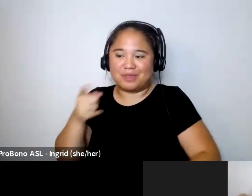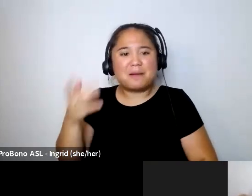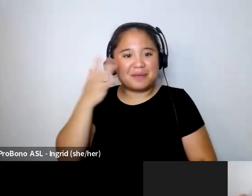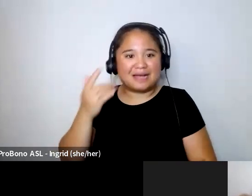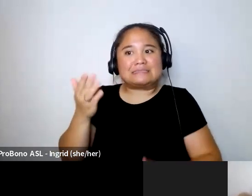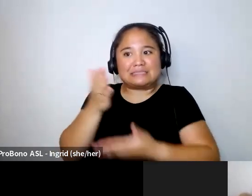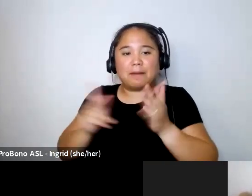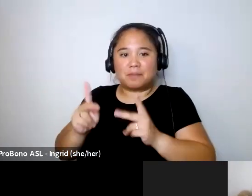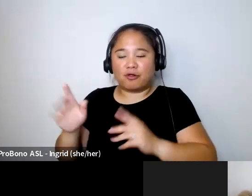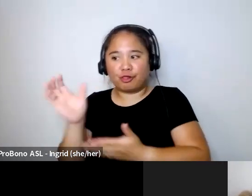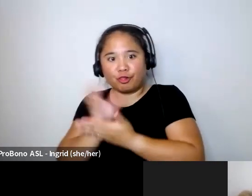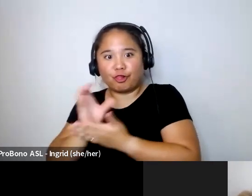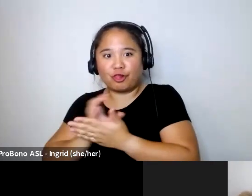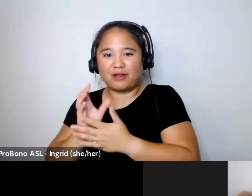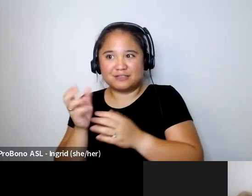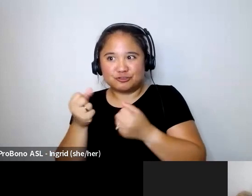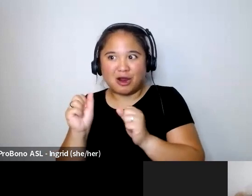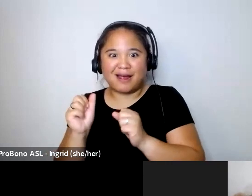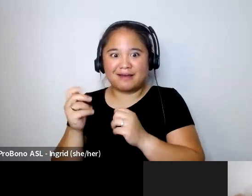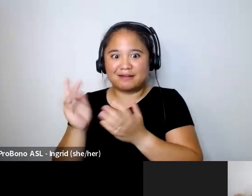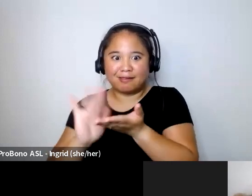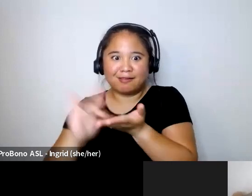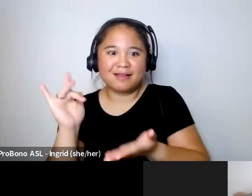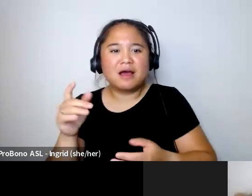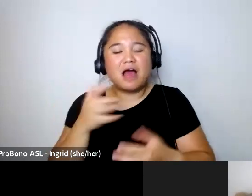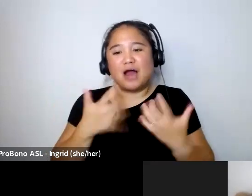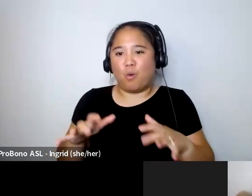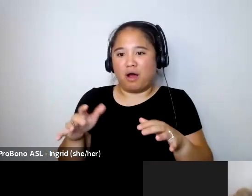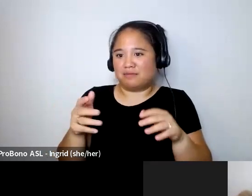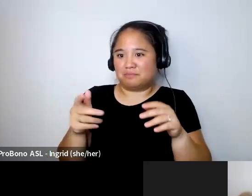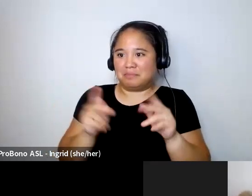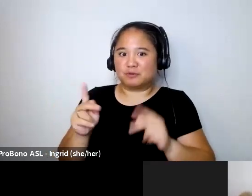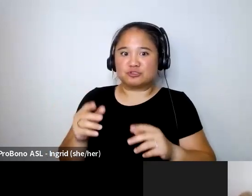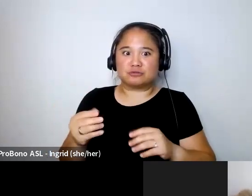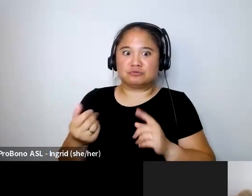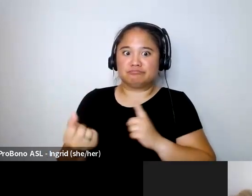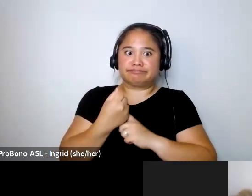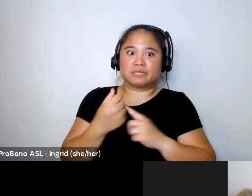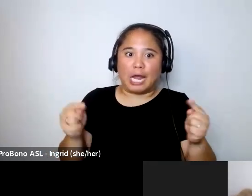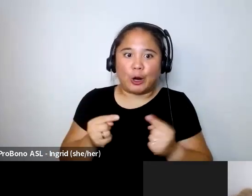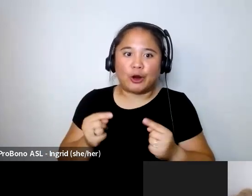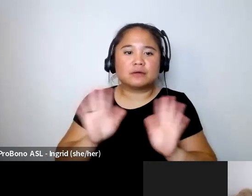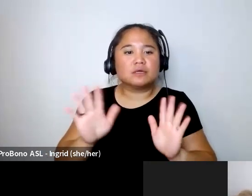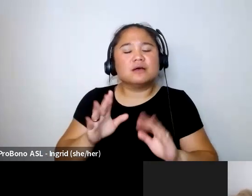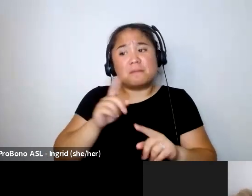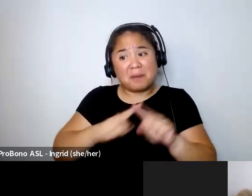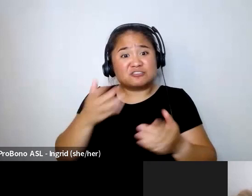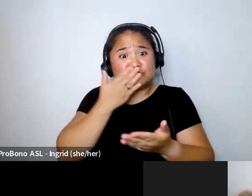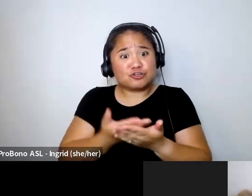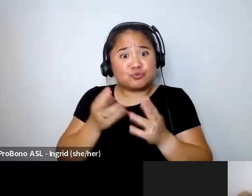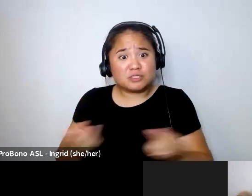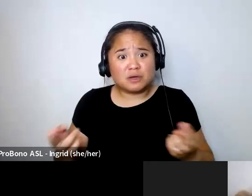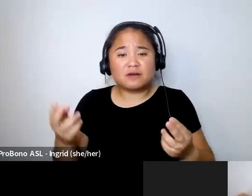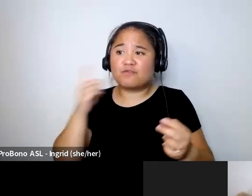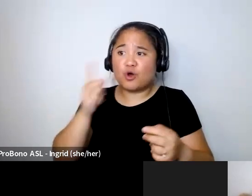people within that site and i don't want anyone to get hurt but there's also some great creative people and it's it's a it's a way that people who are starting